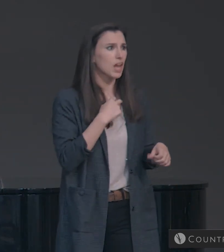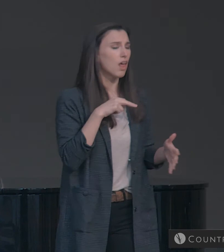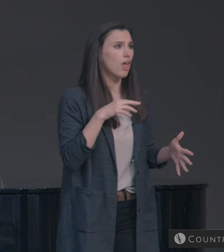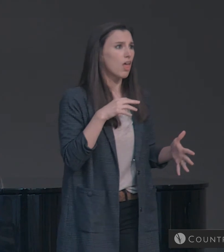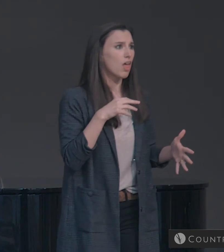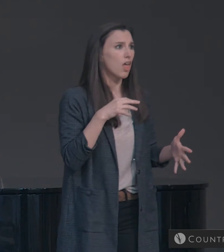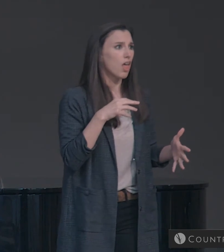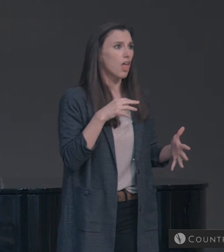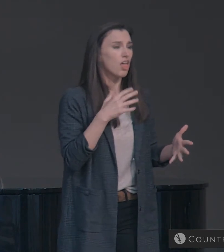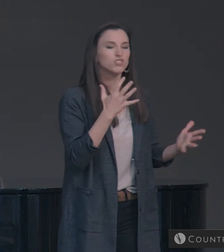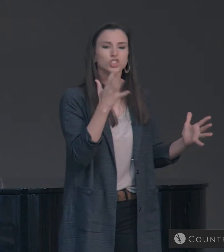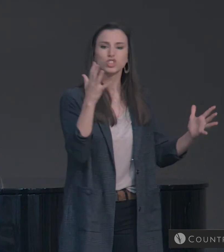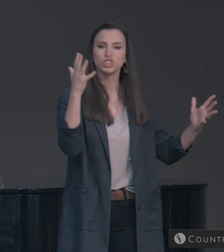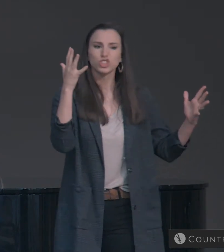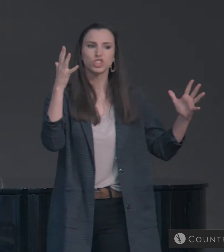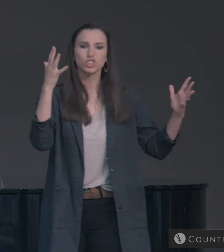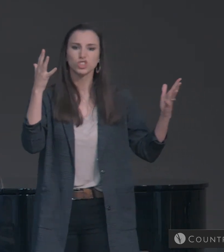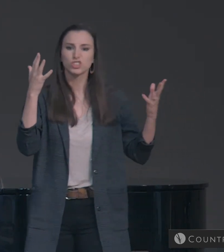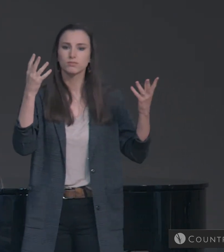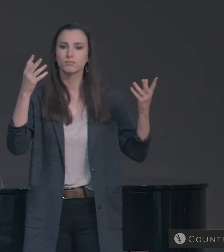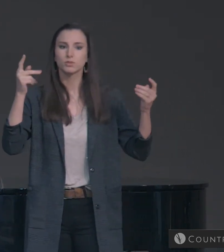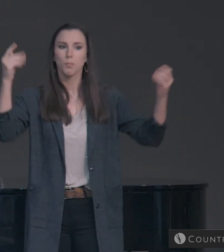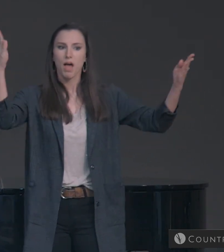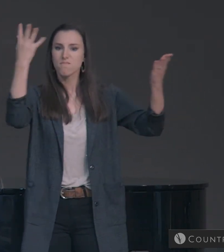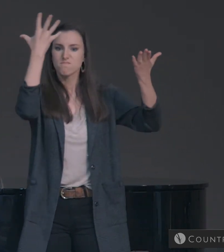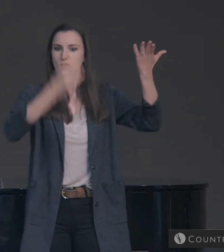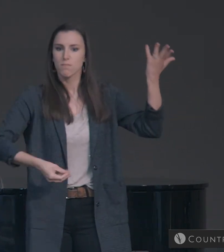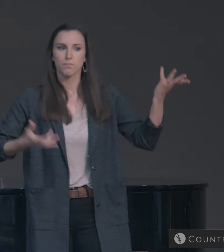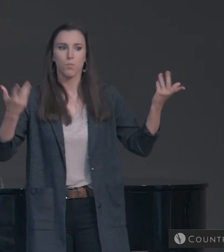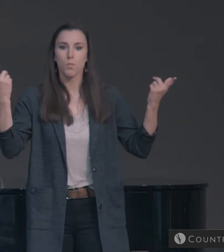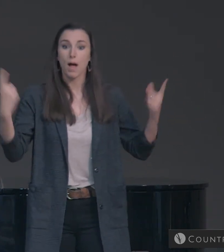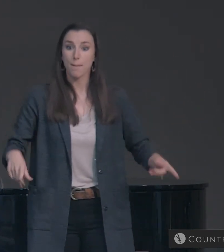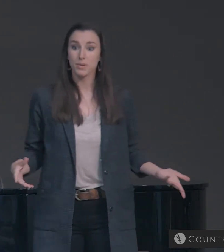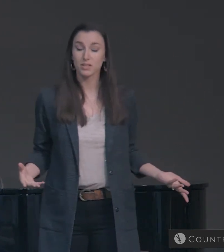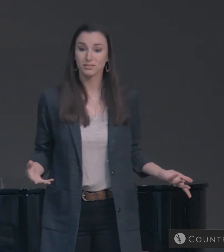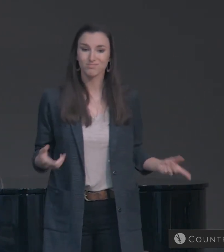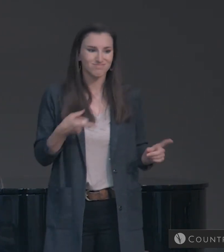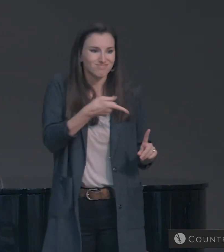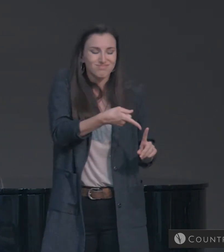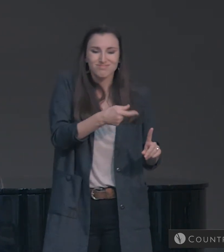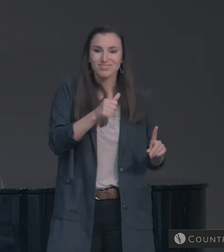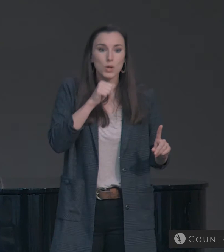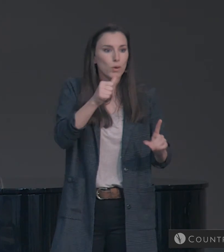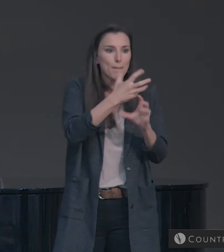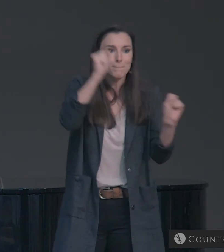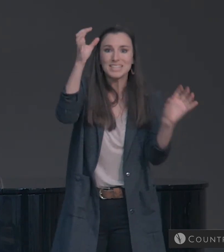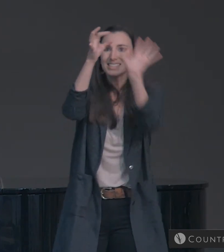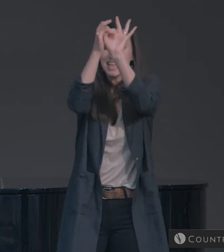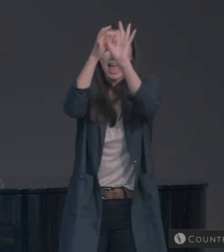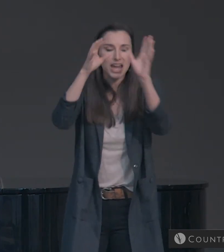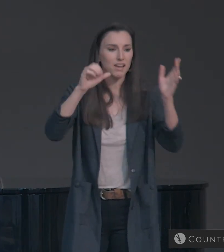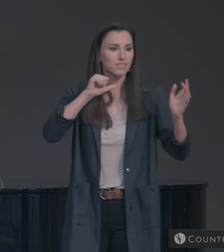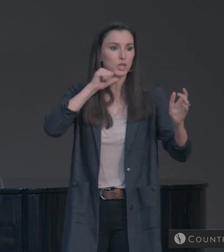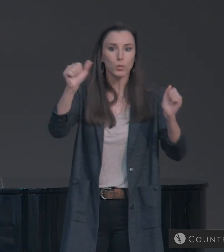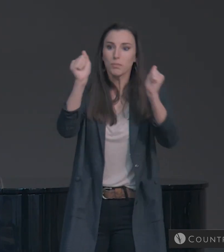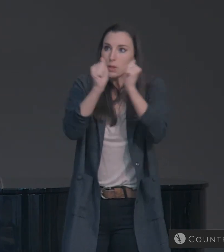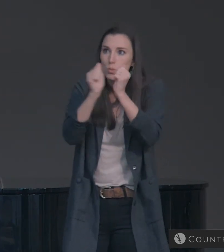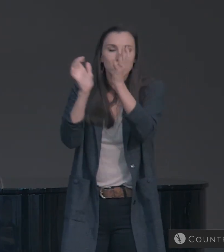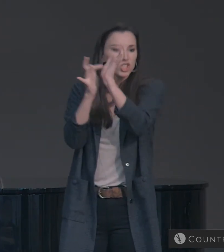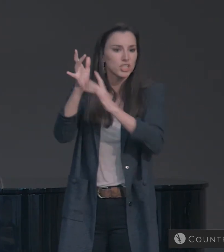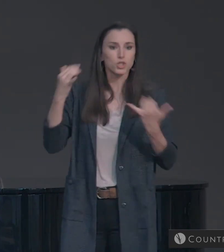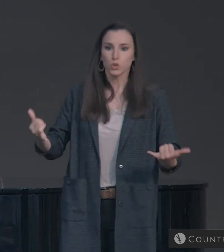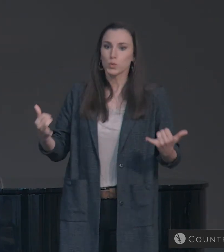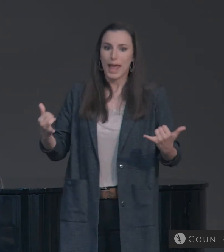away? What would have happened? Well, that man would not be rejoicing in the presence of Jesus today.